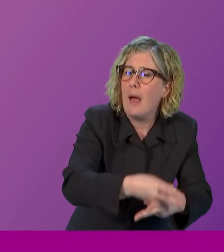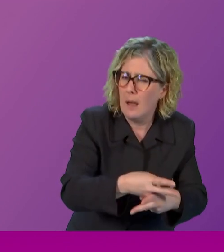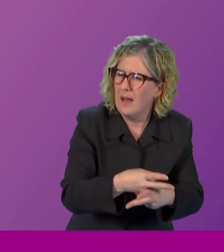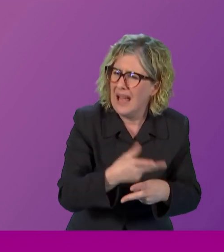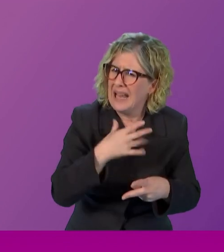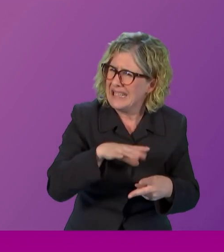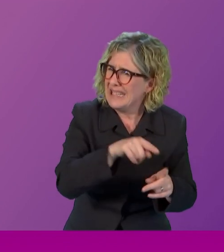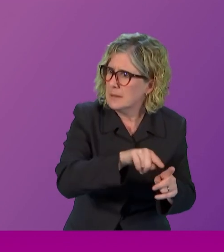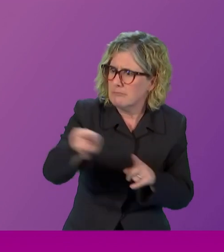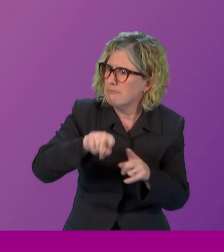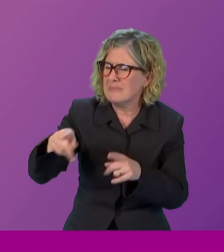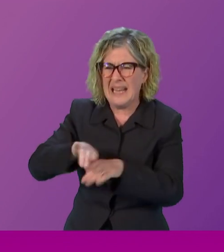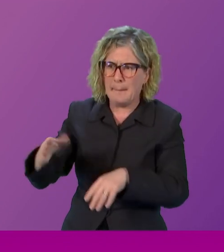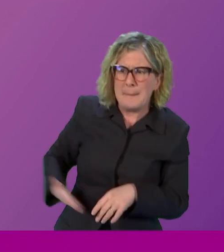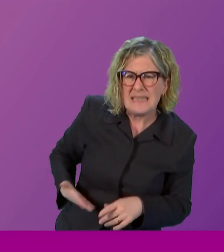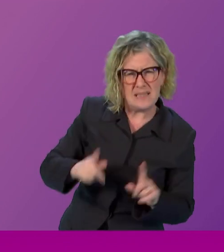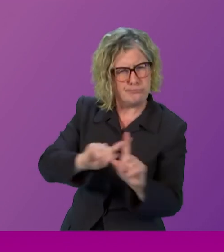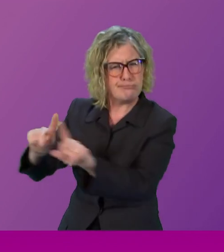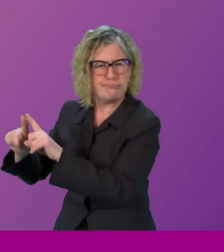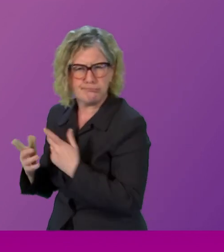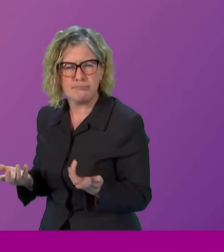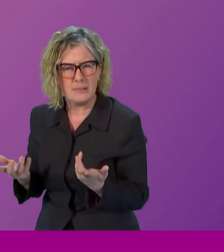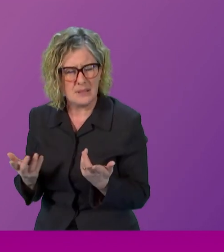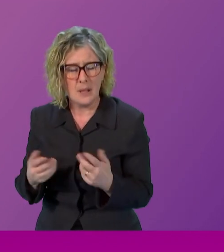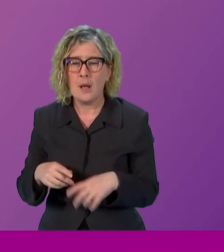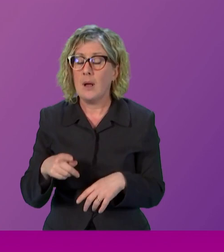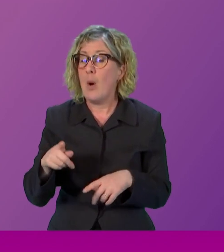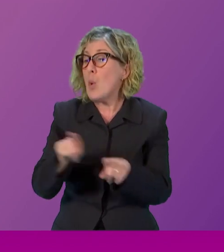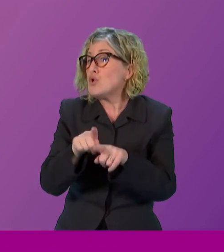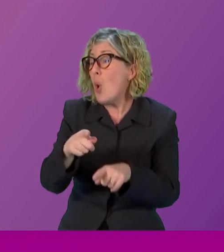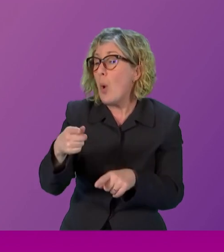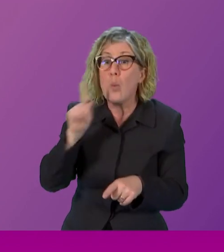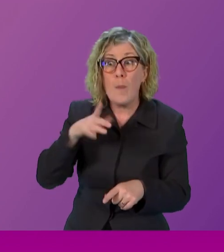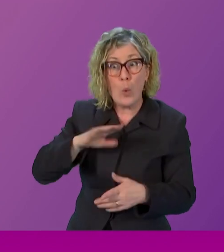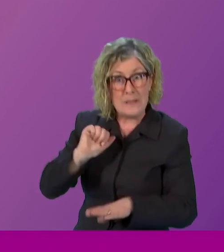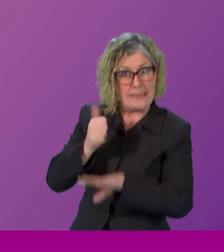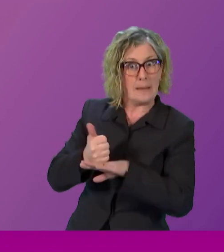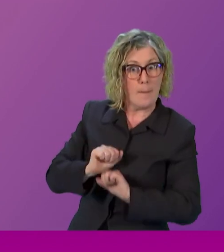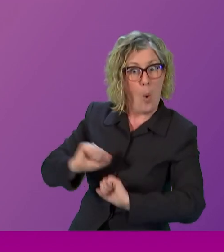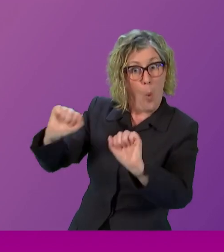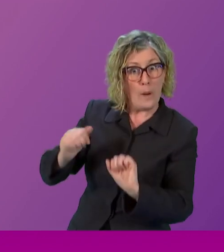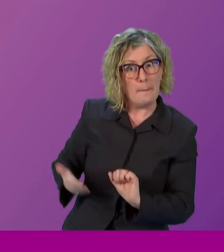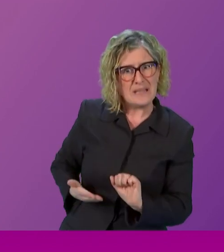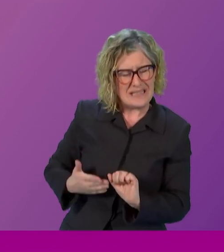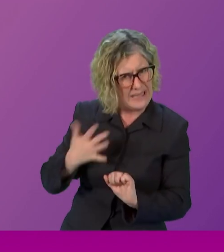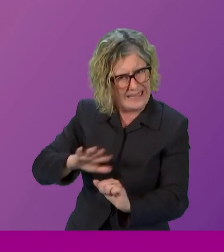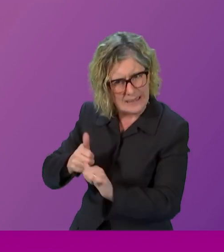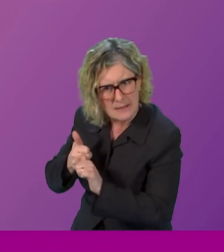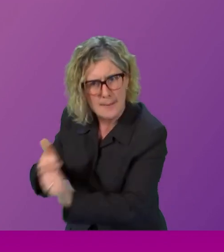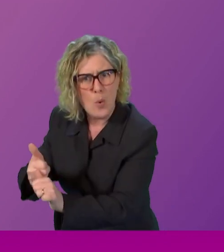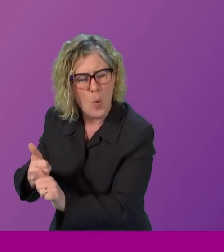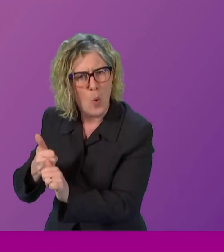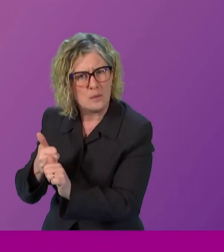that and we need to do more to support women in setting up their own businesses we had a report published just a couple of weeks ago